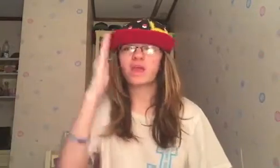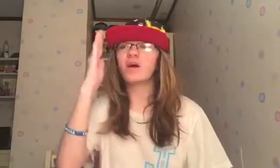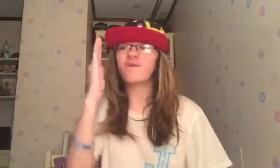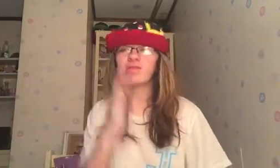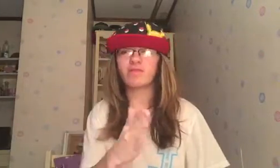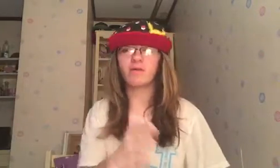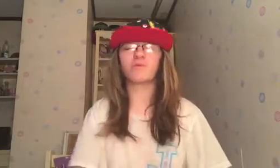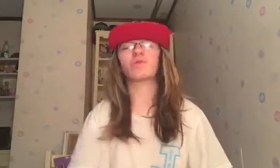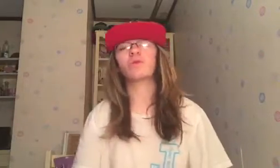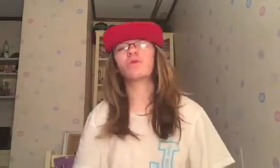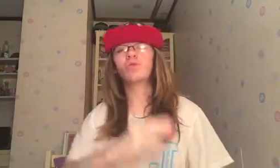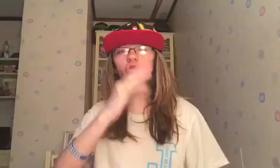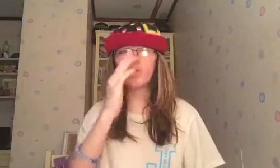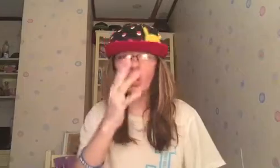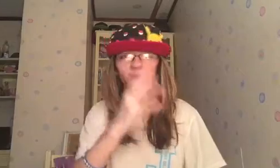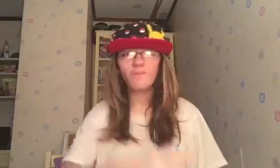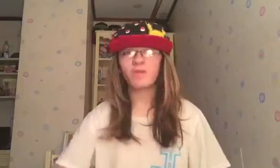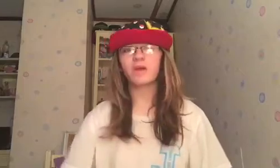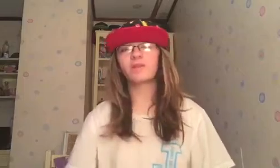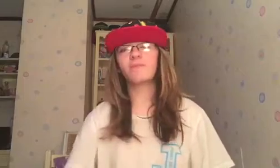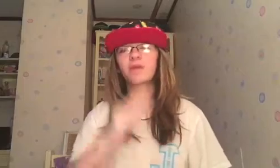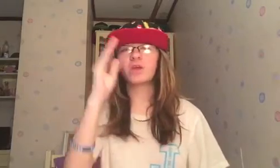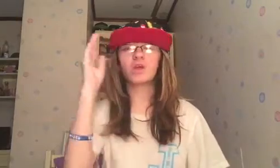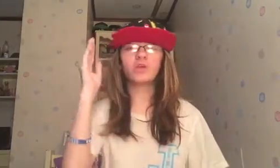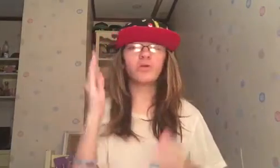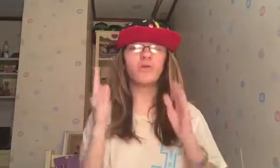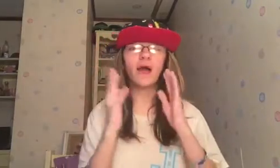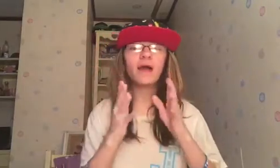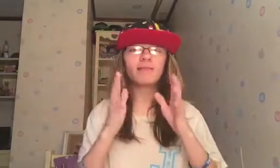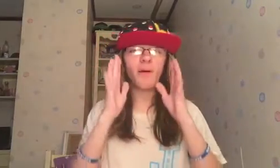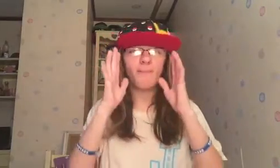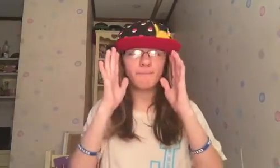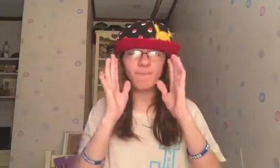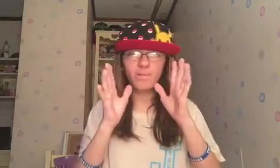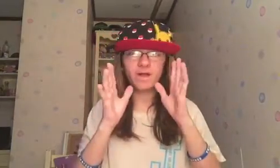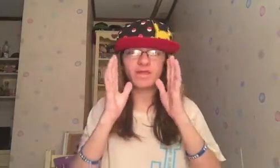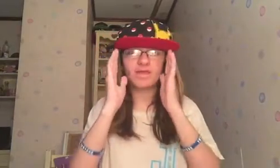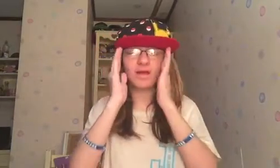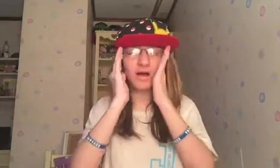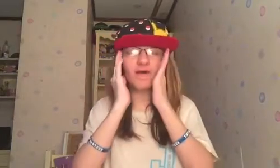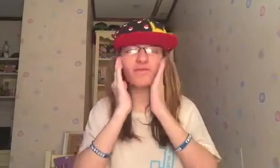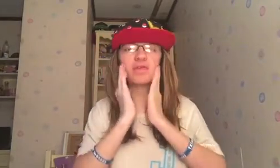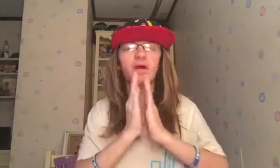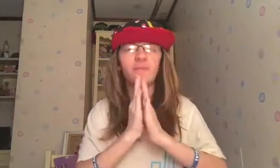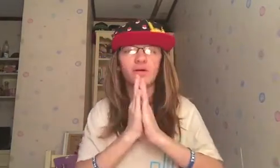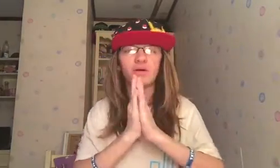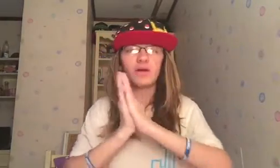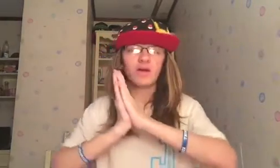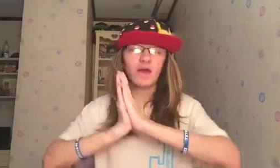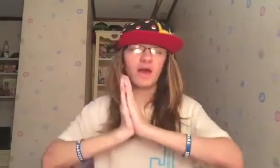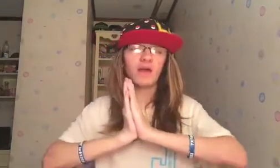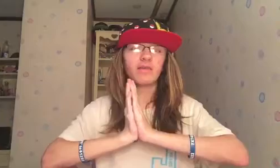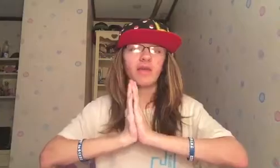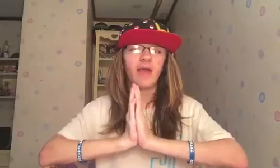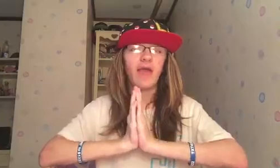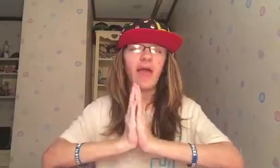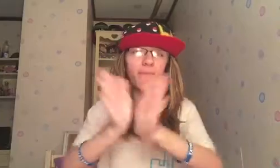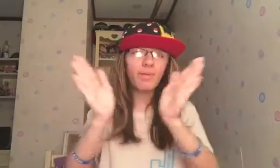of summer. So, to make your last moments of summer. As happily